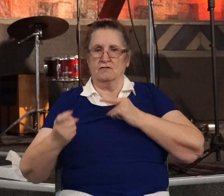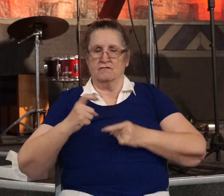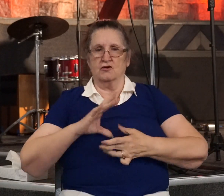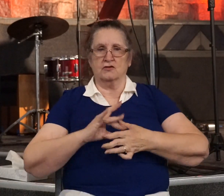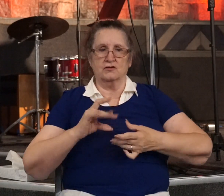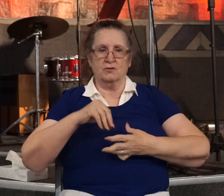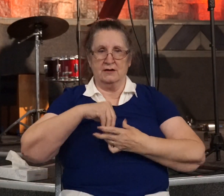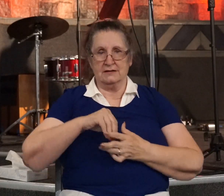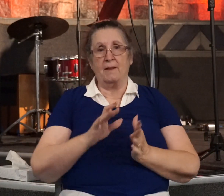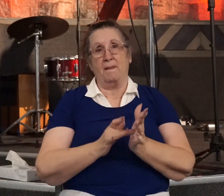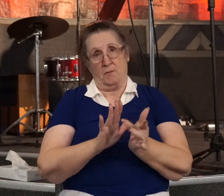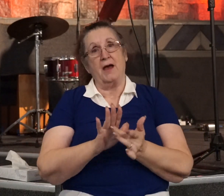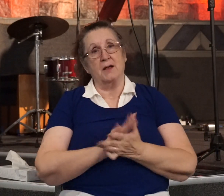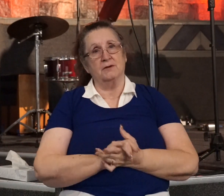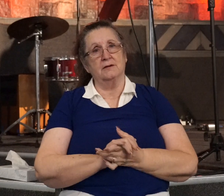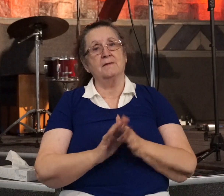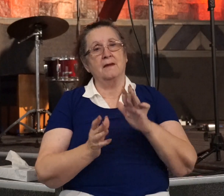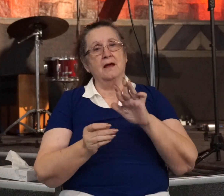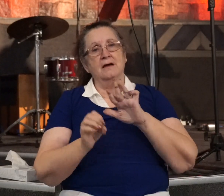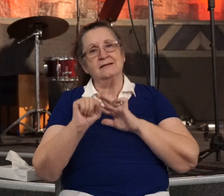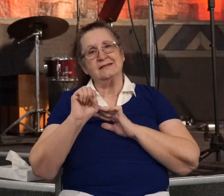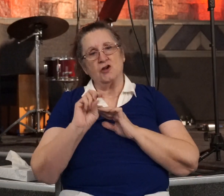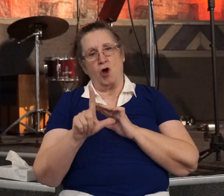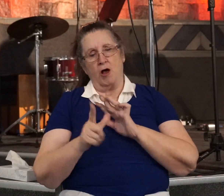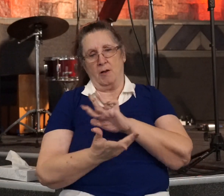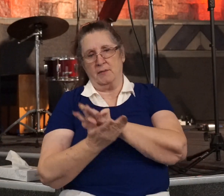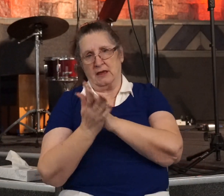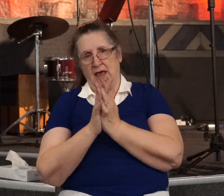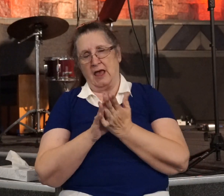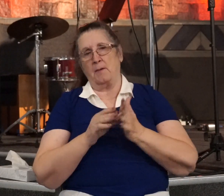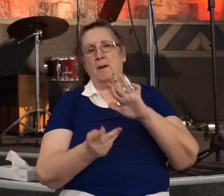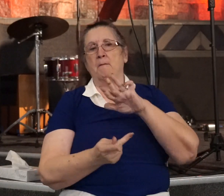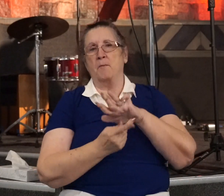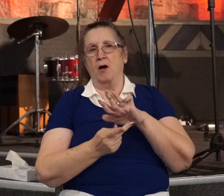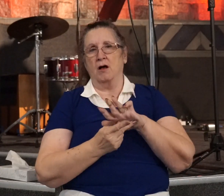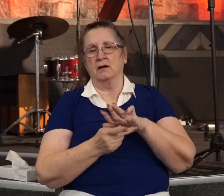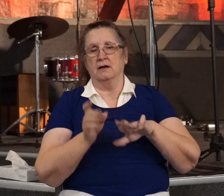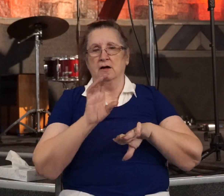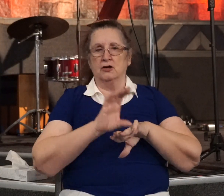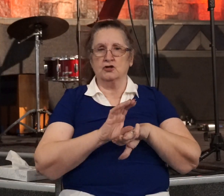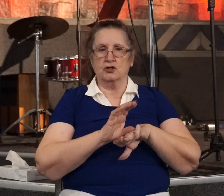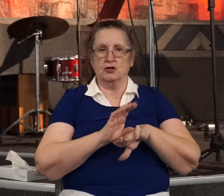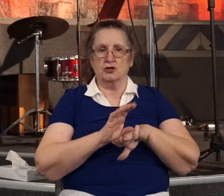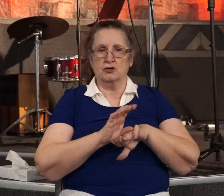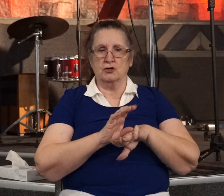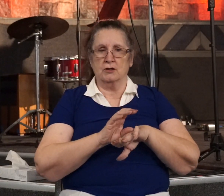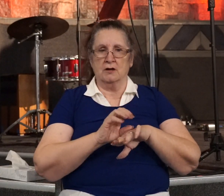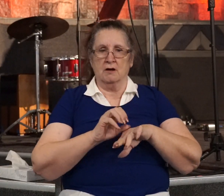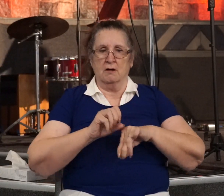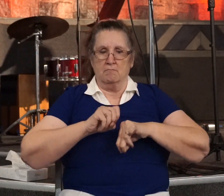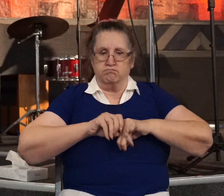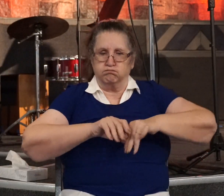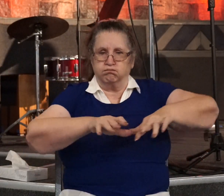Bible. Now, learned that the church had been scattered throughout the region